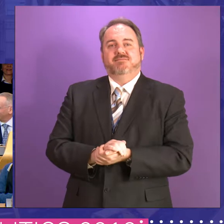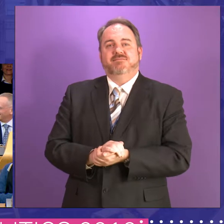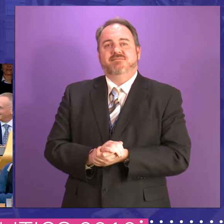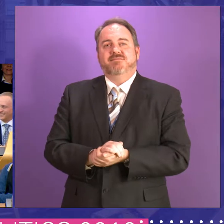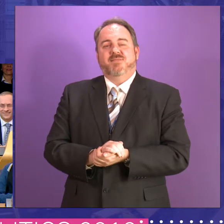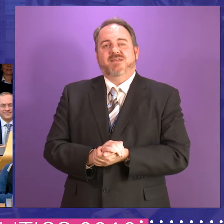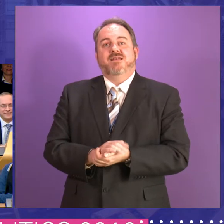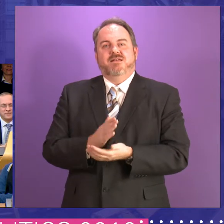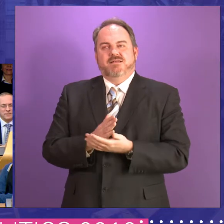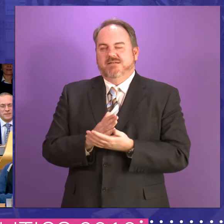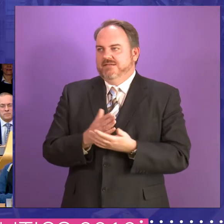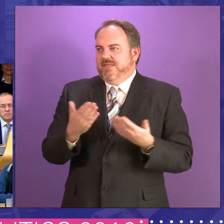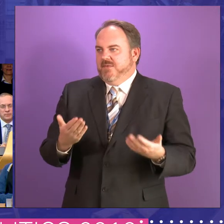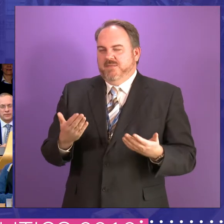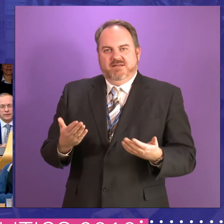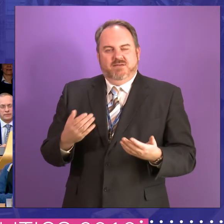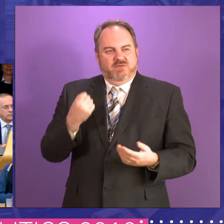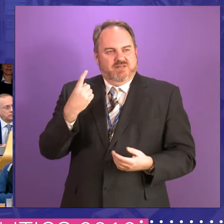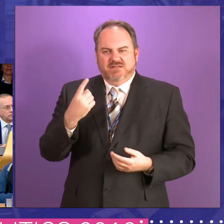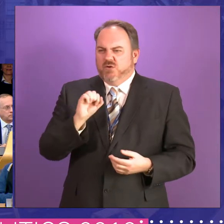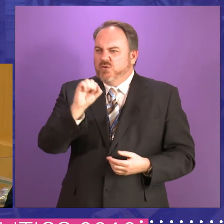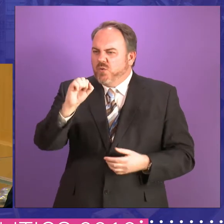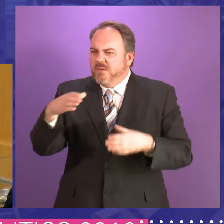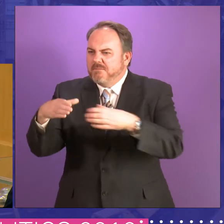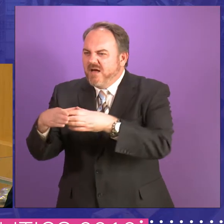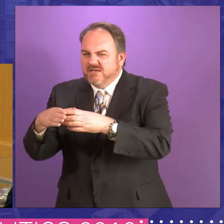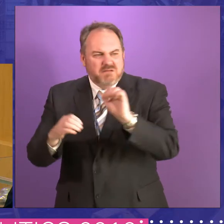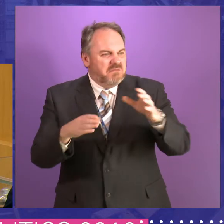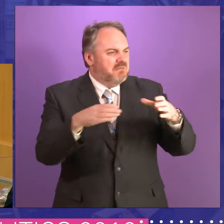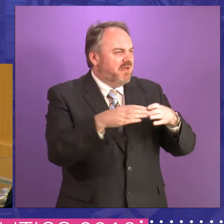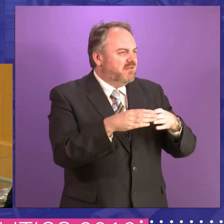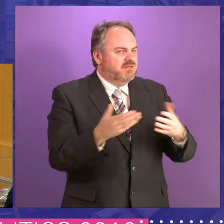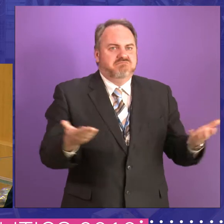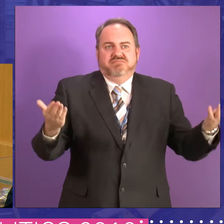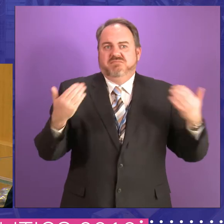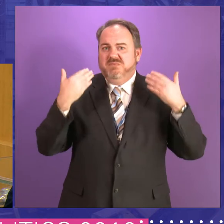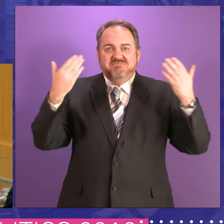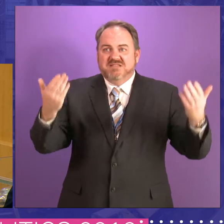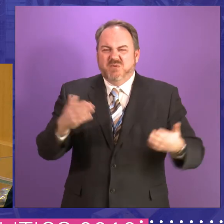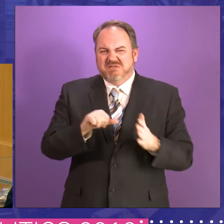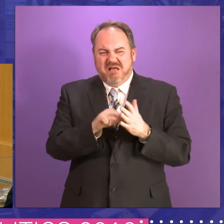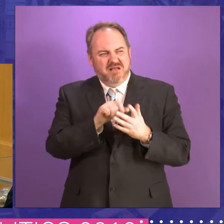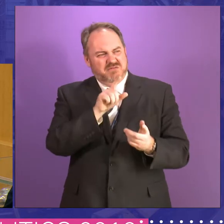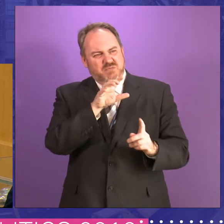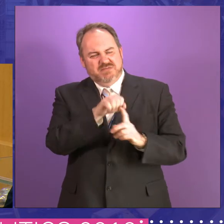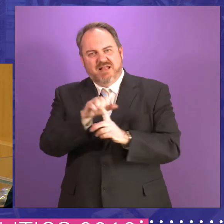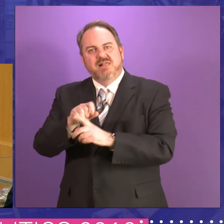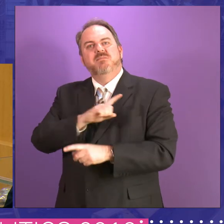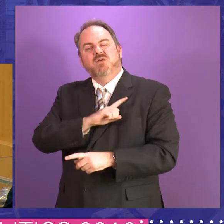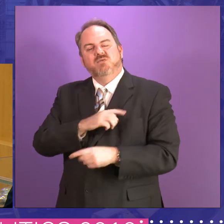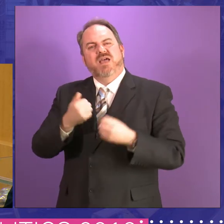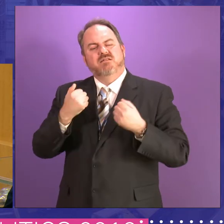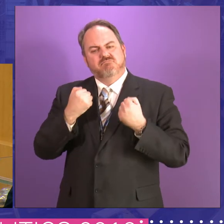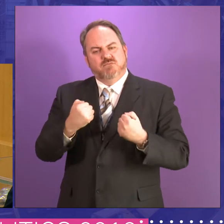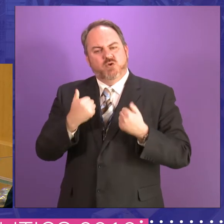tell which member, which party people were members of in committee discussions because we took those discussions